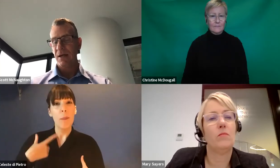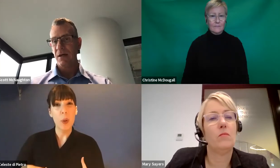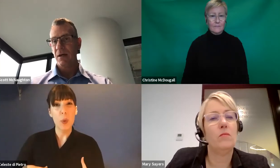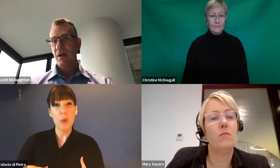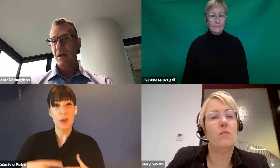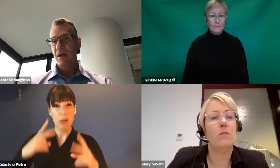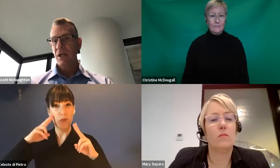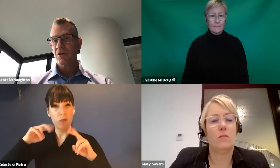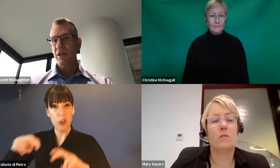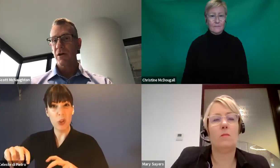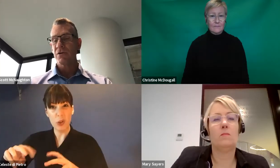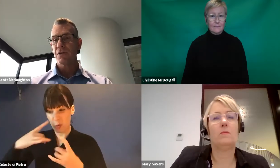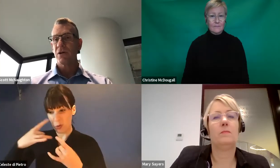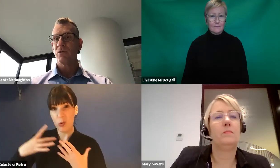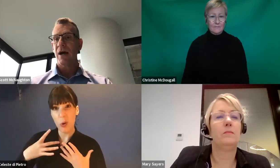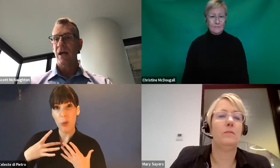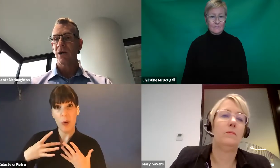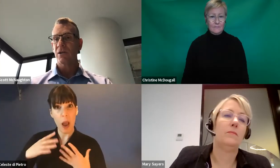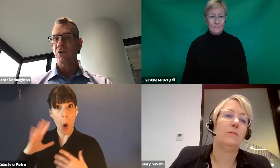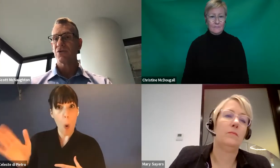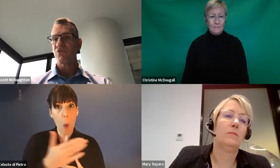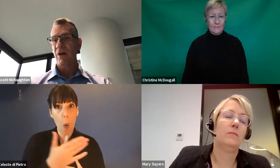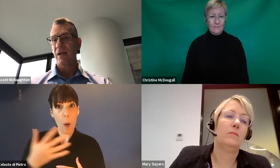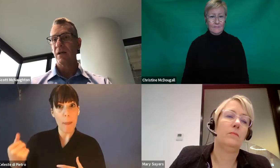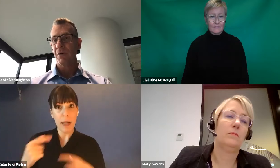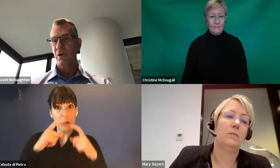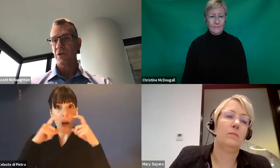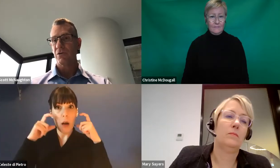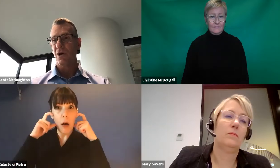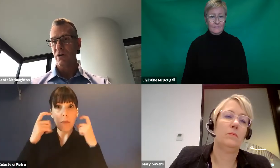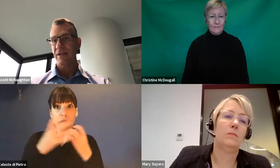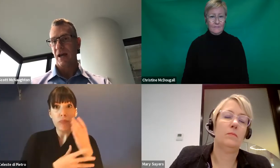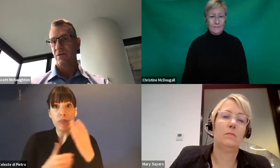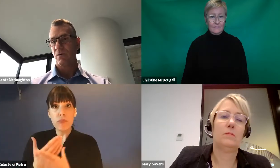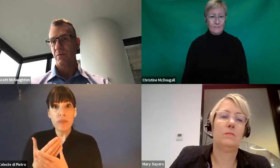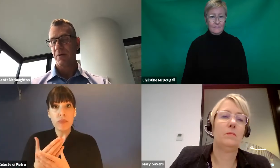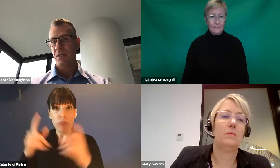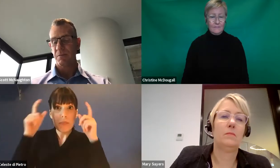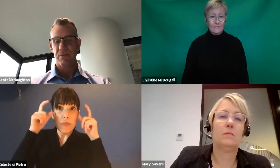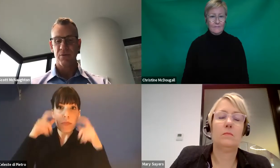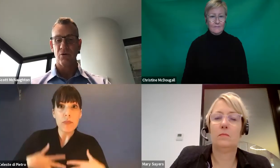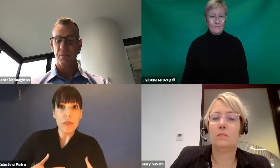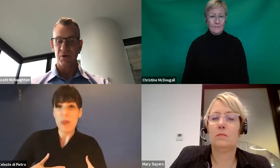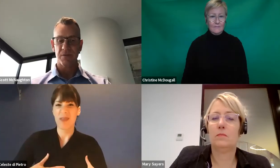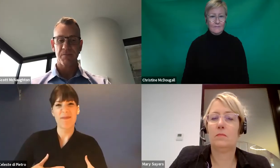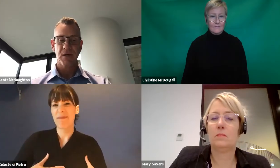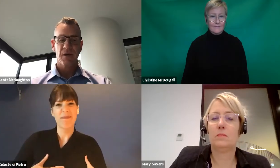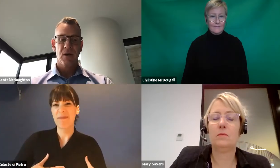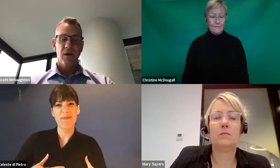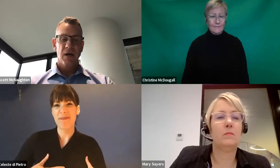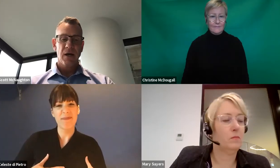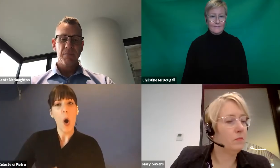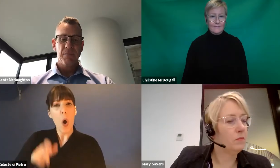PPE, it's usually those who are in close and regular personal contact with the participant or a person.